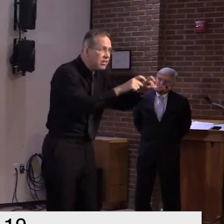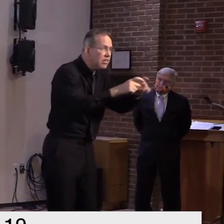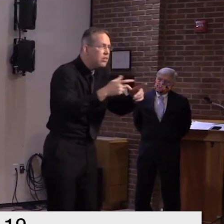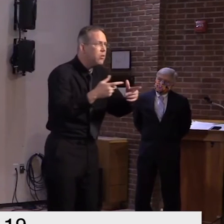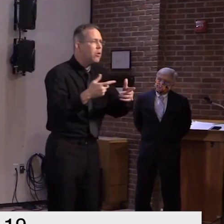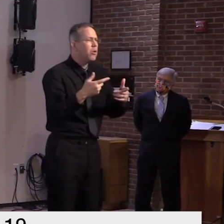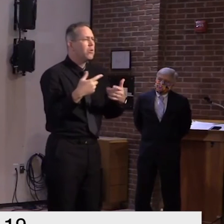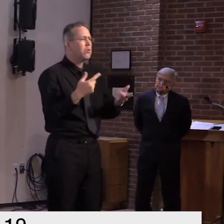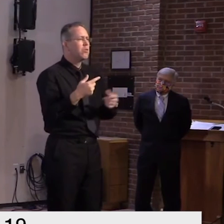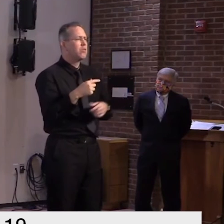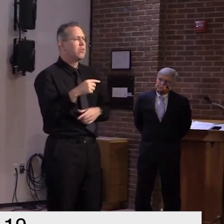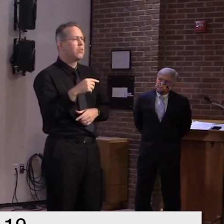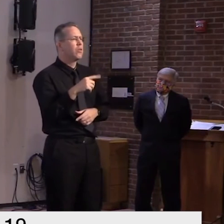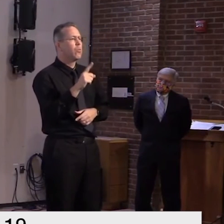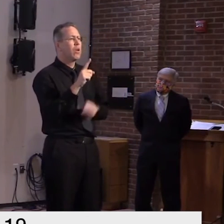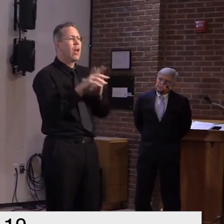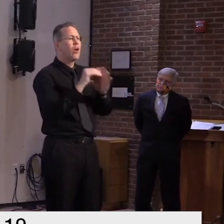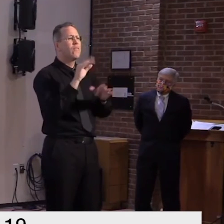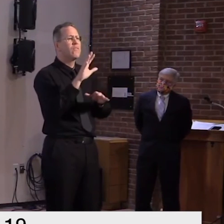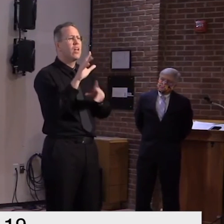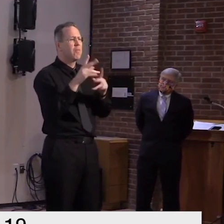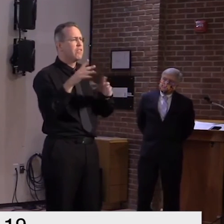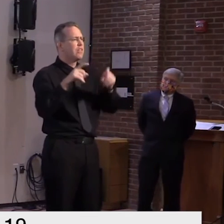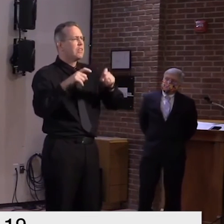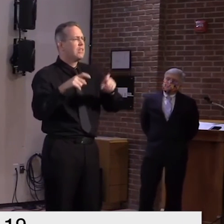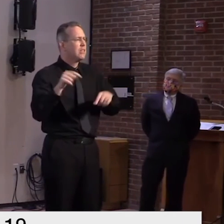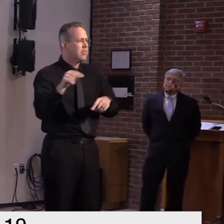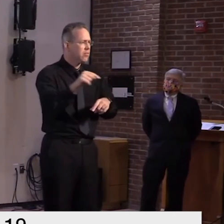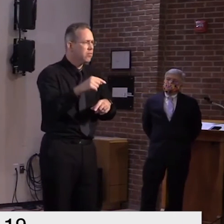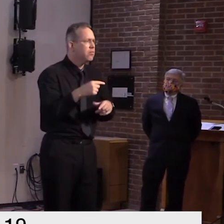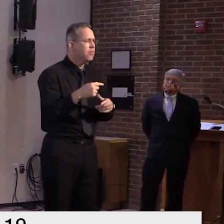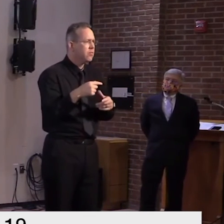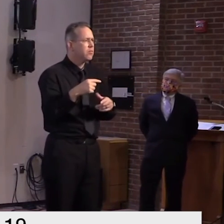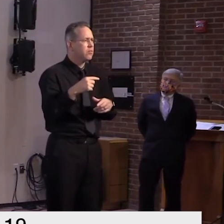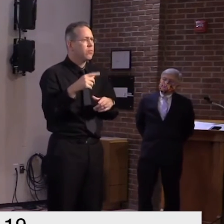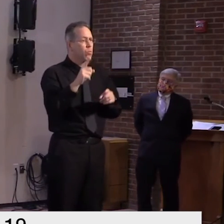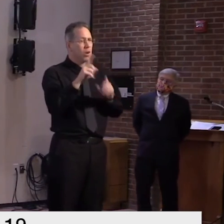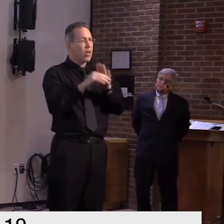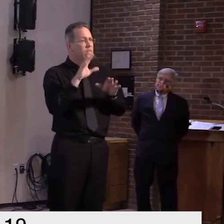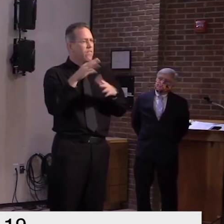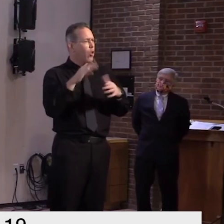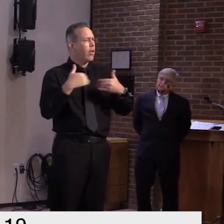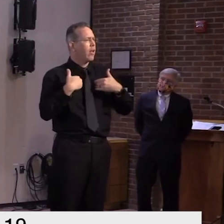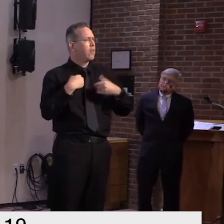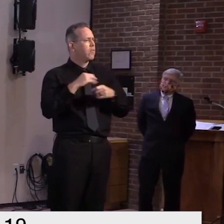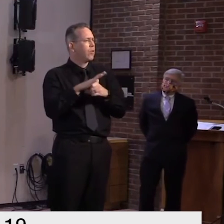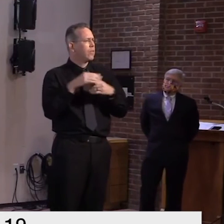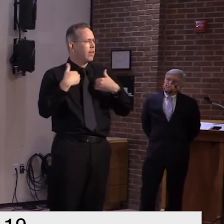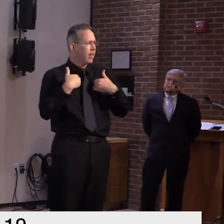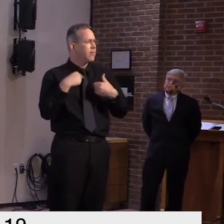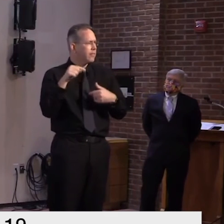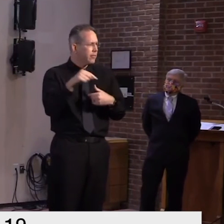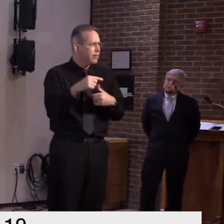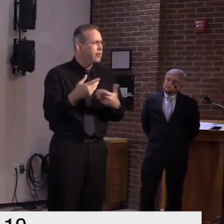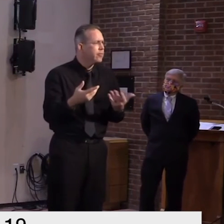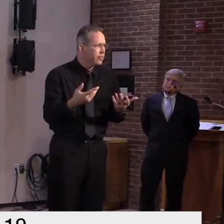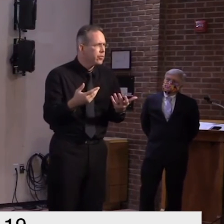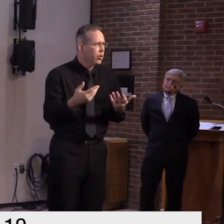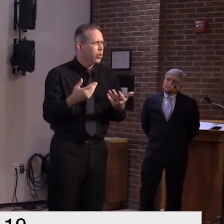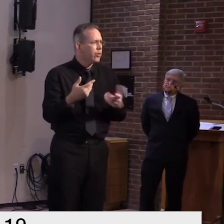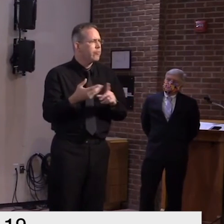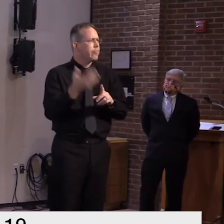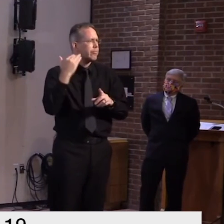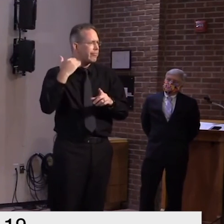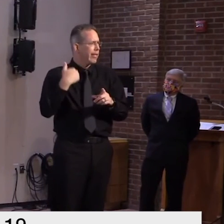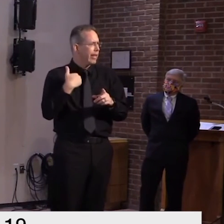states we all know what new york city is just coming out of thank goodness but uh most of the united states it would be well